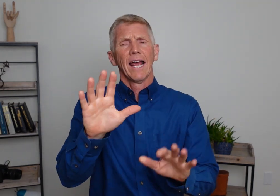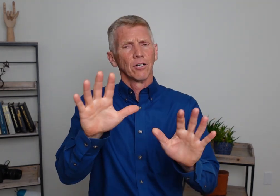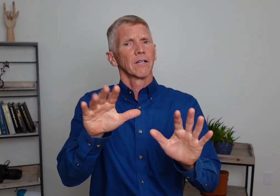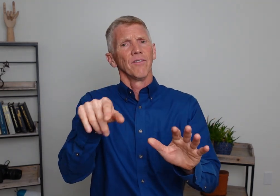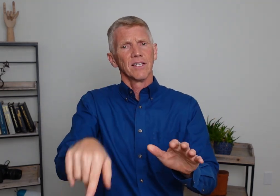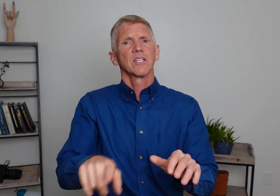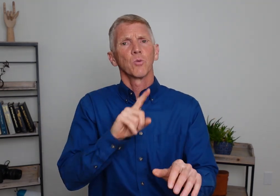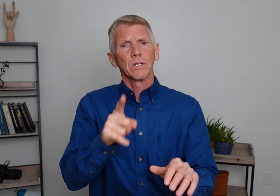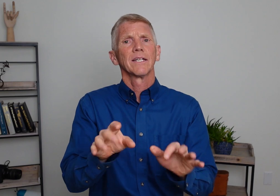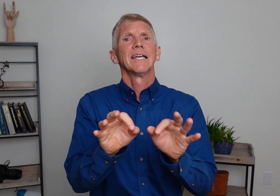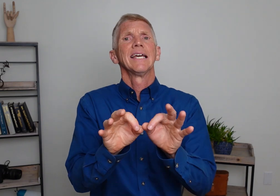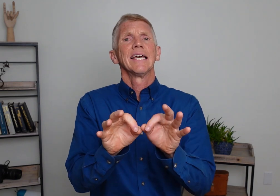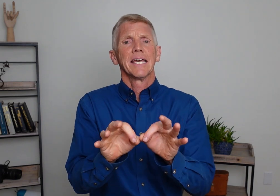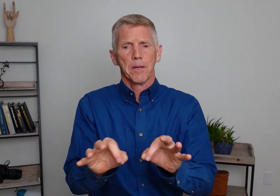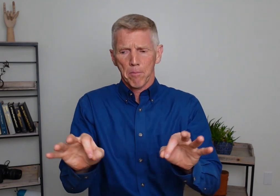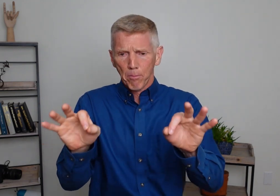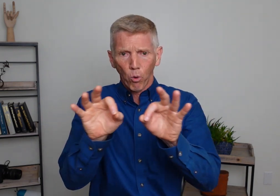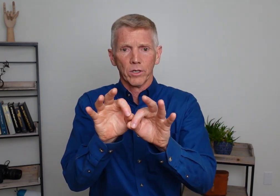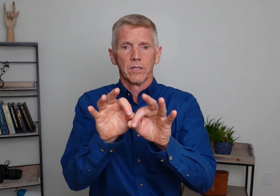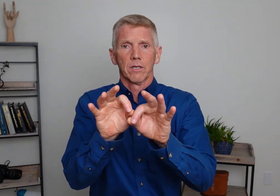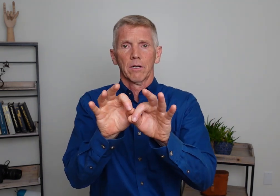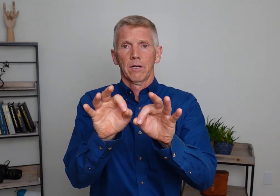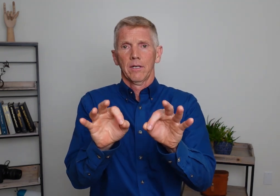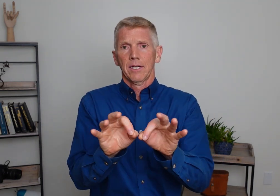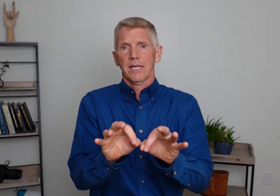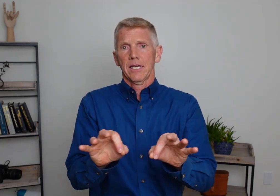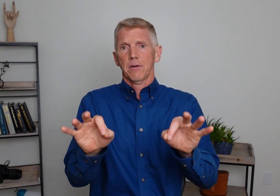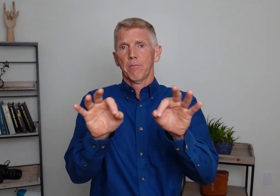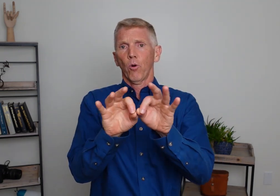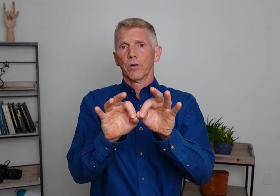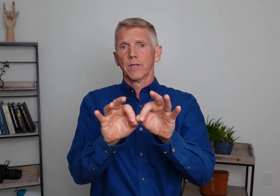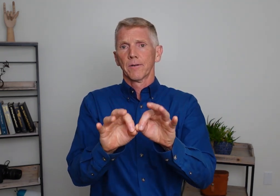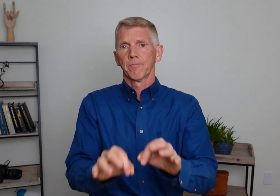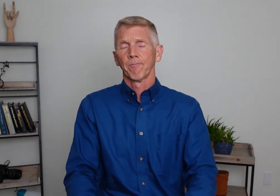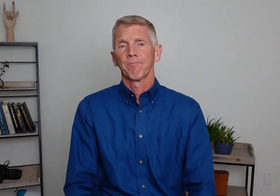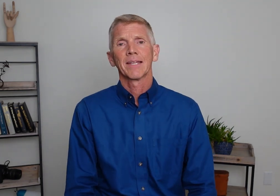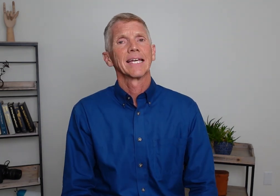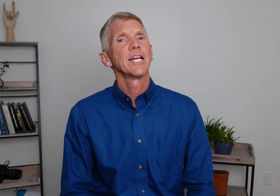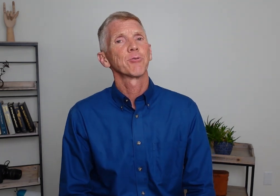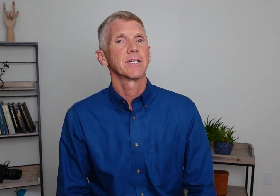Hey, look. This is really important. Important. Interesting.